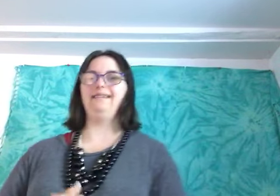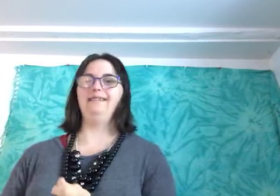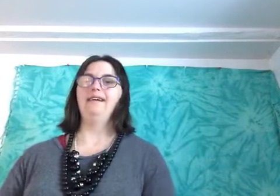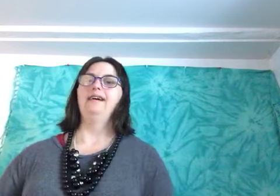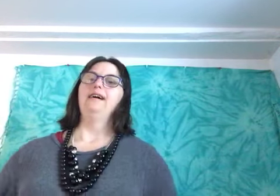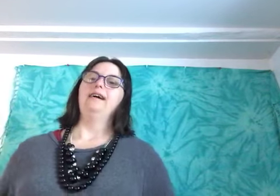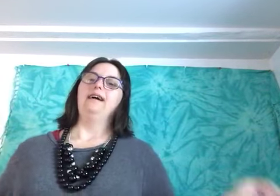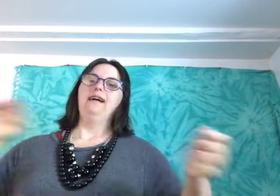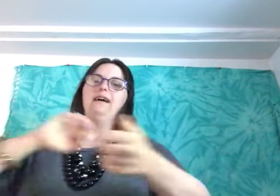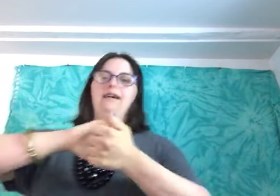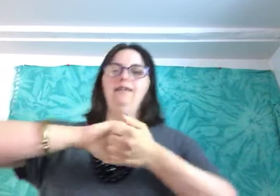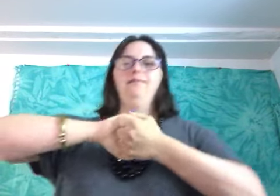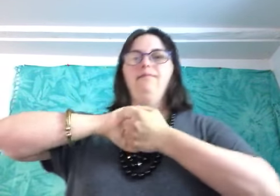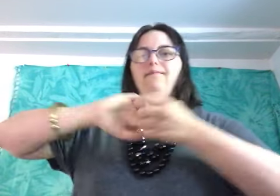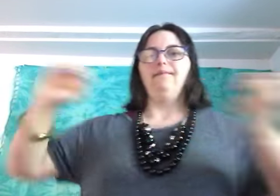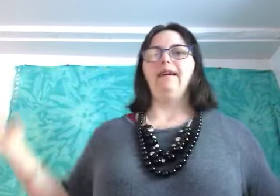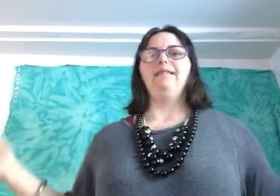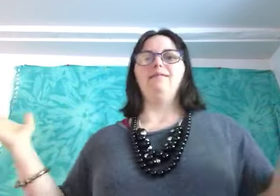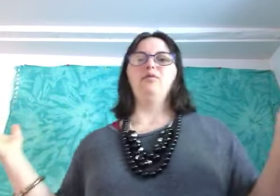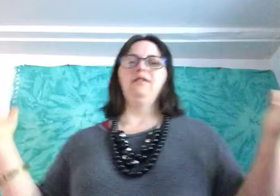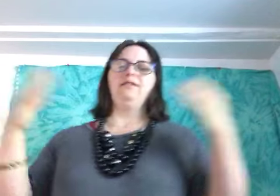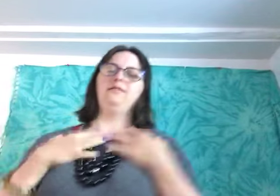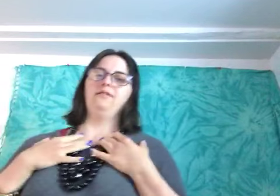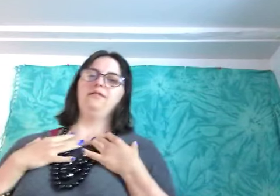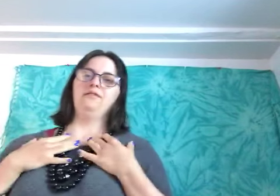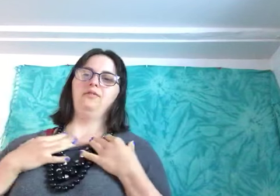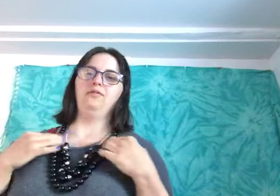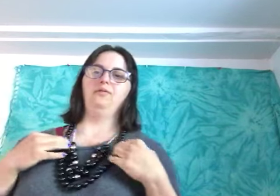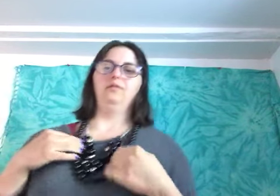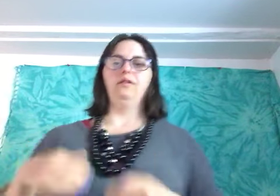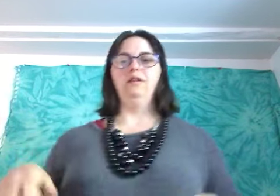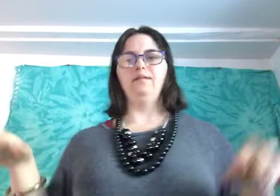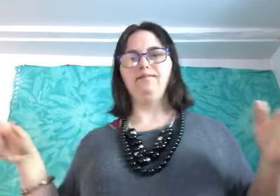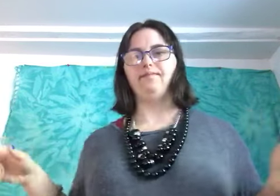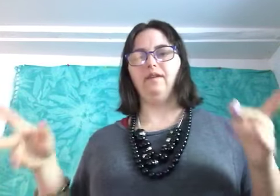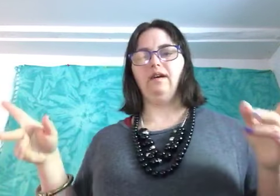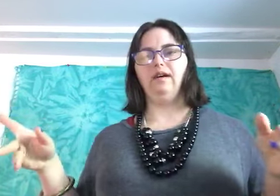um you know it's important to uh